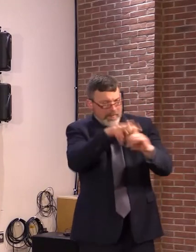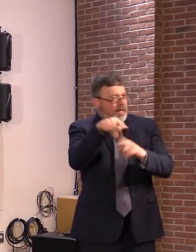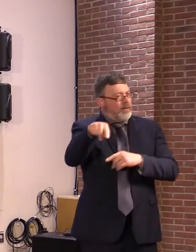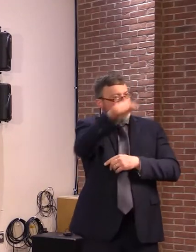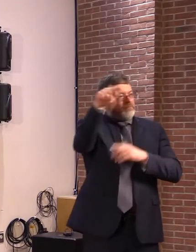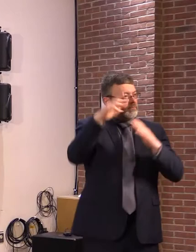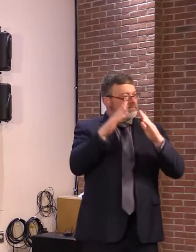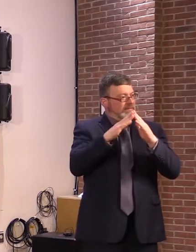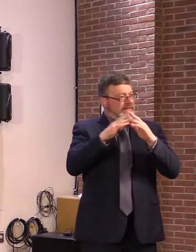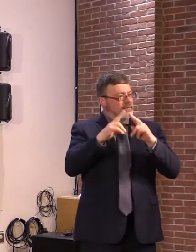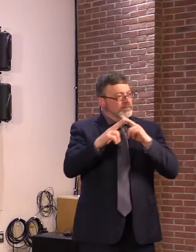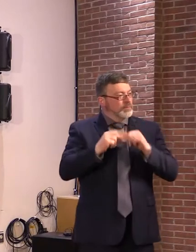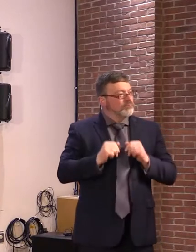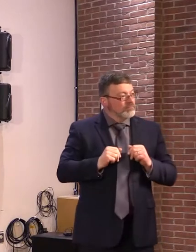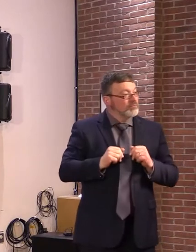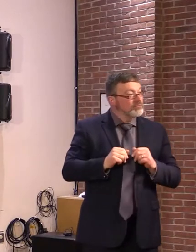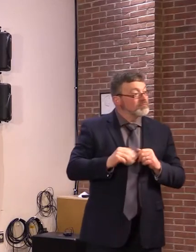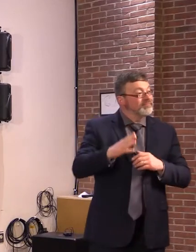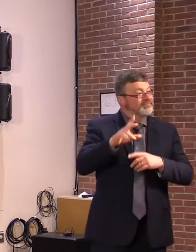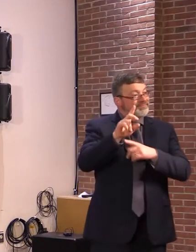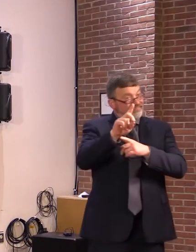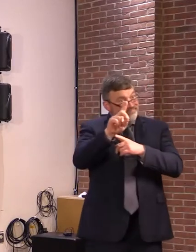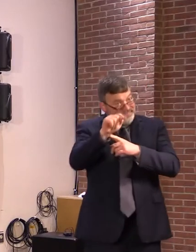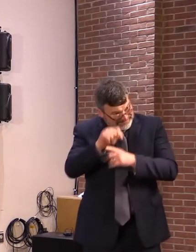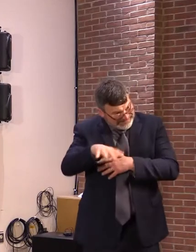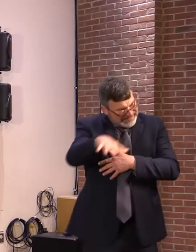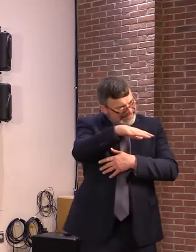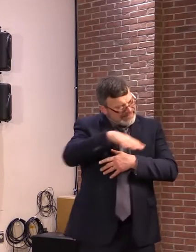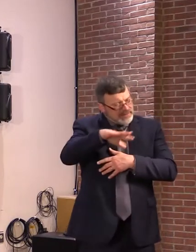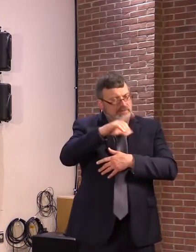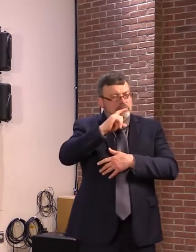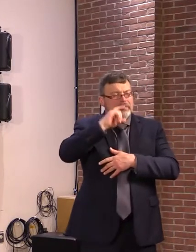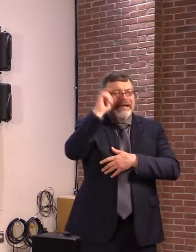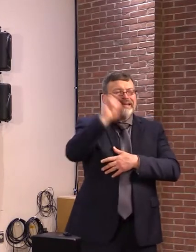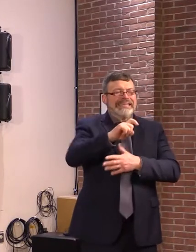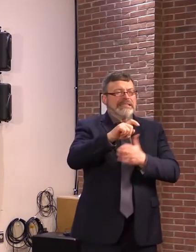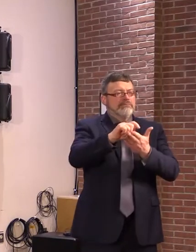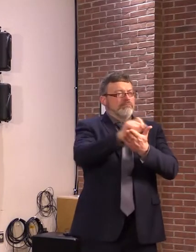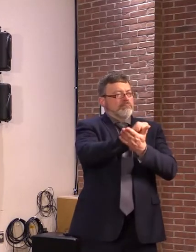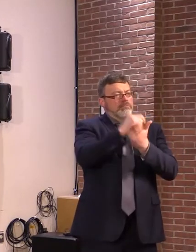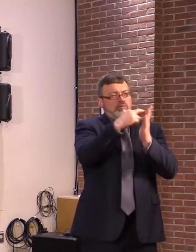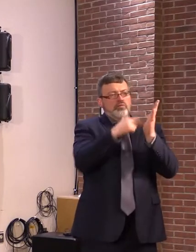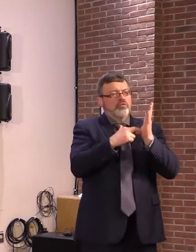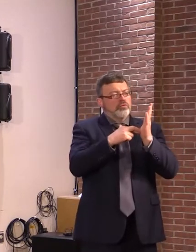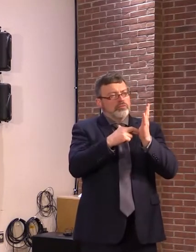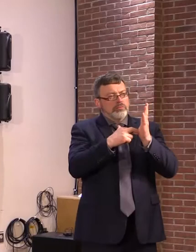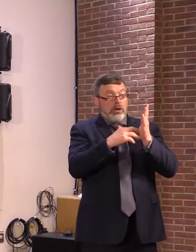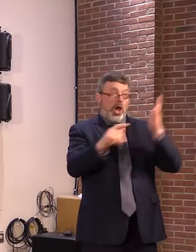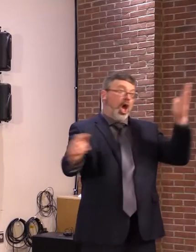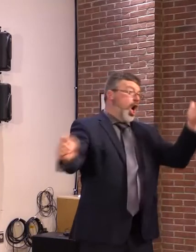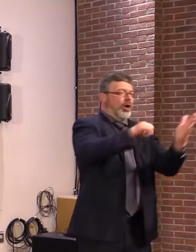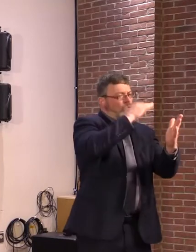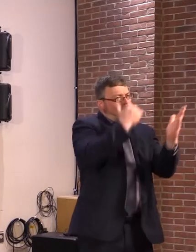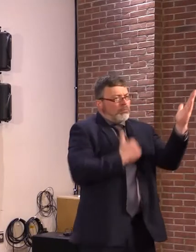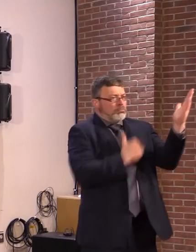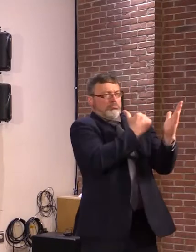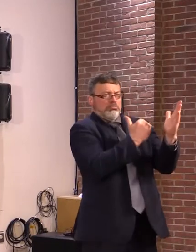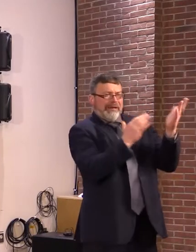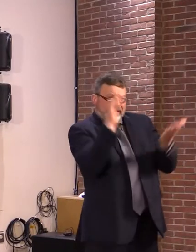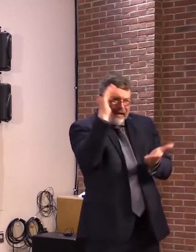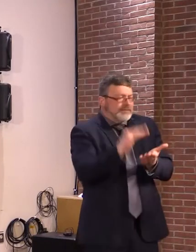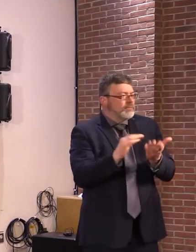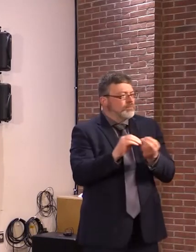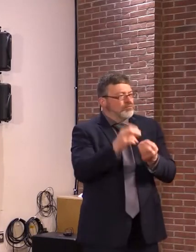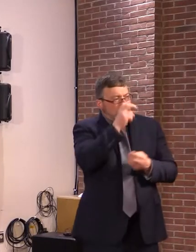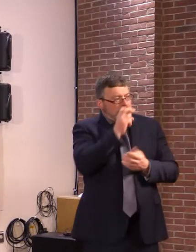downtowns where we want housing to happen, we simply can't claim to be serious about solving our housing crisis. Put